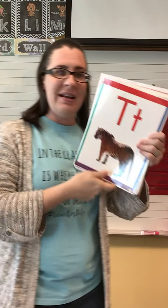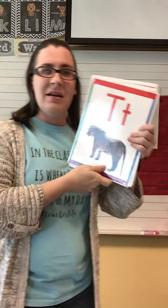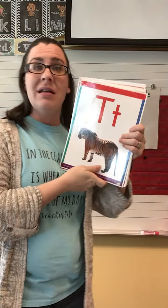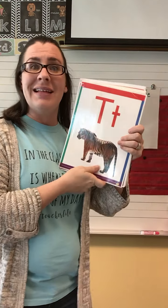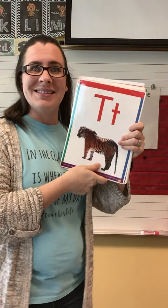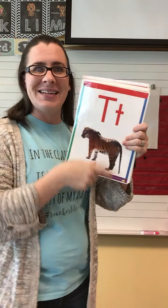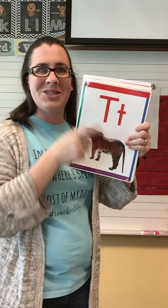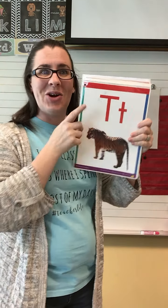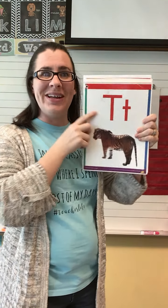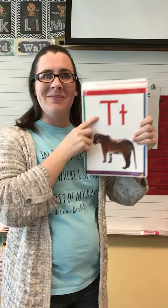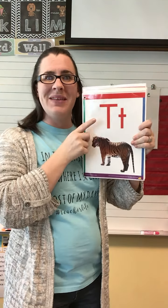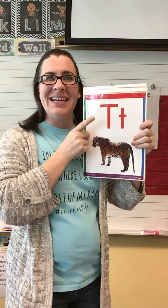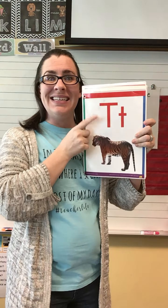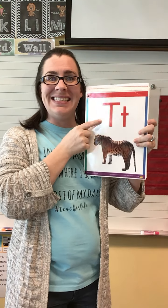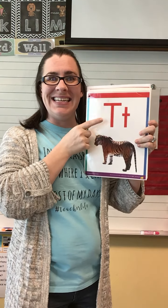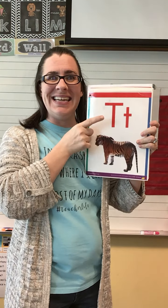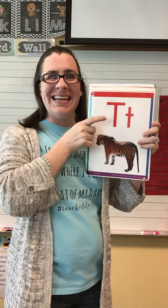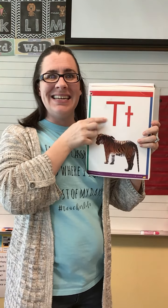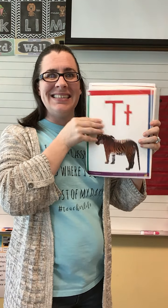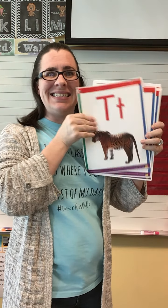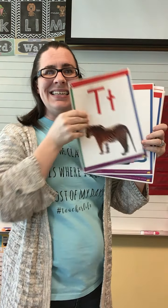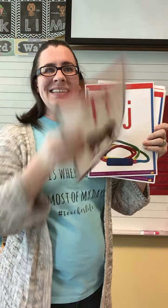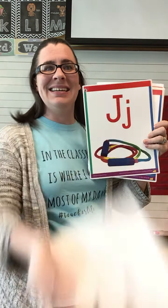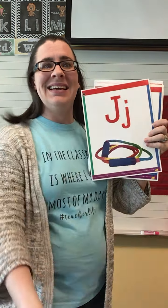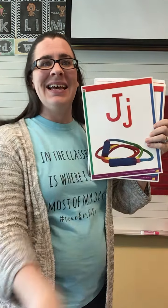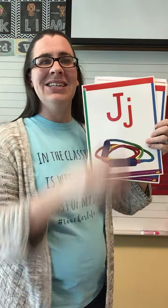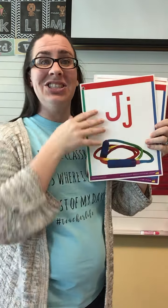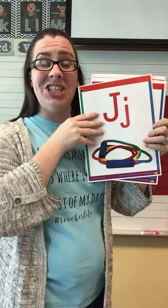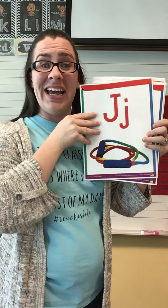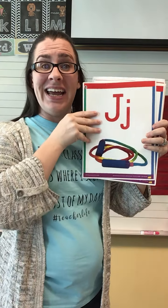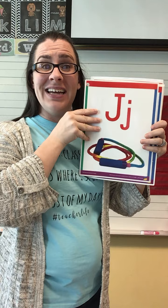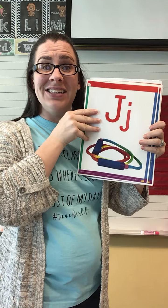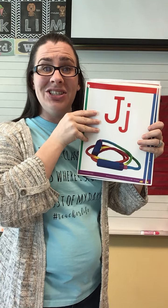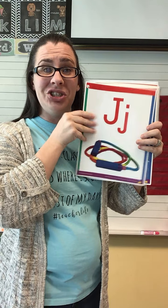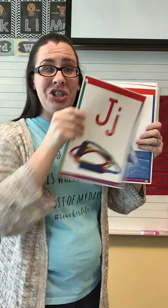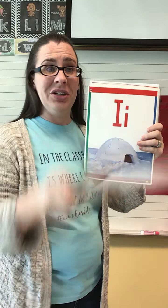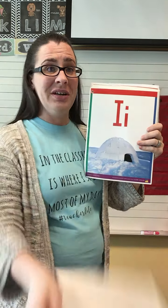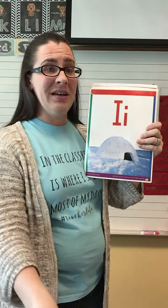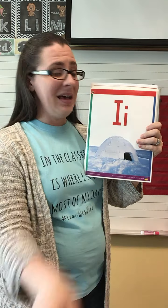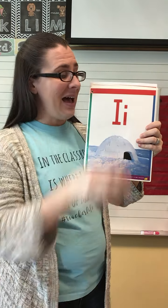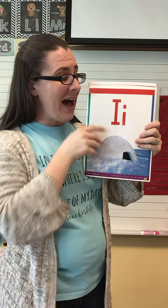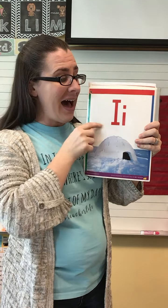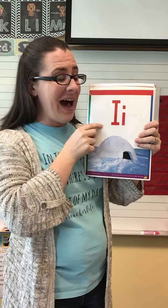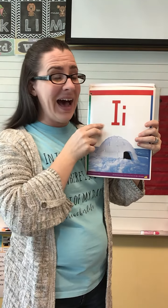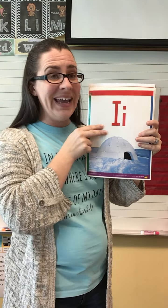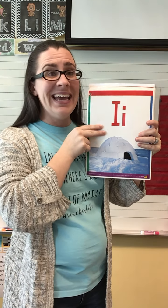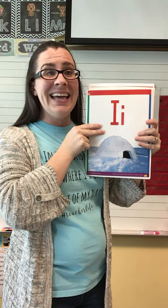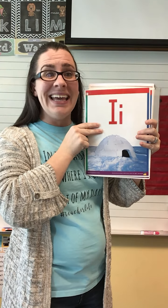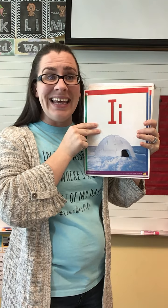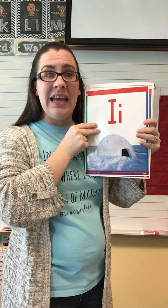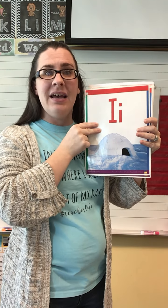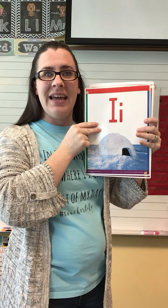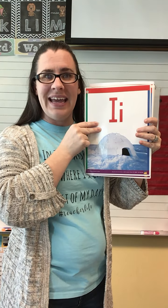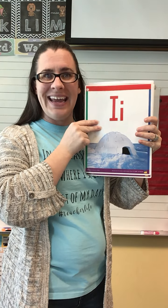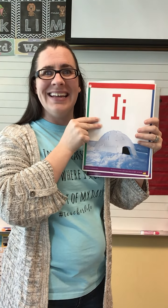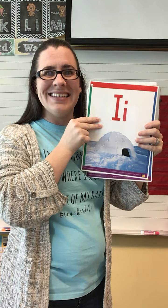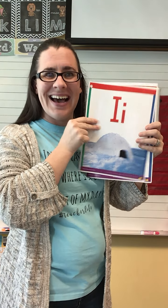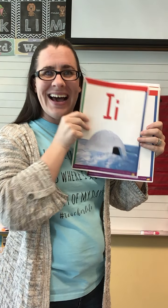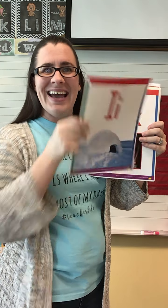Let's get started. T, t, j, j, i, i, and i,